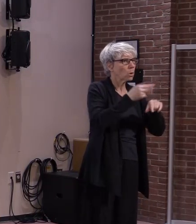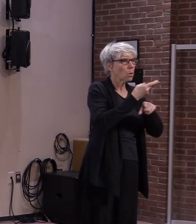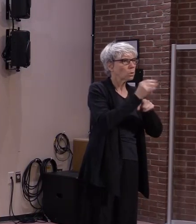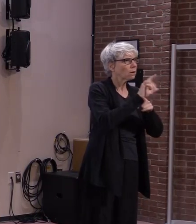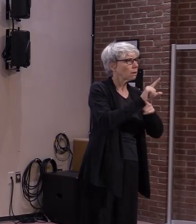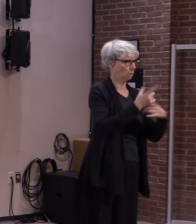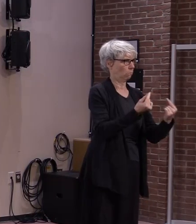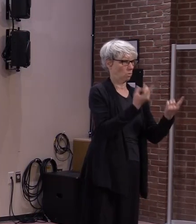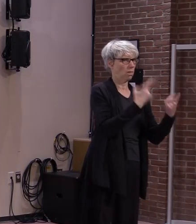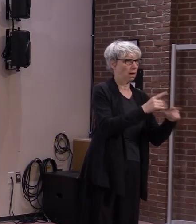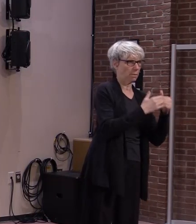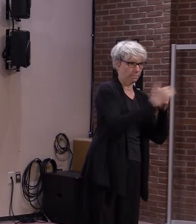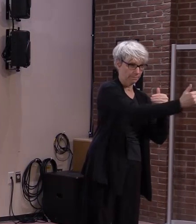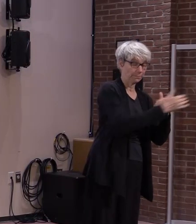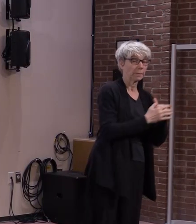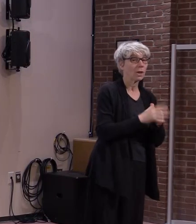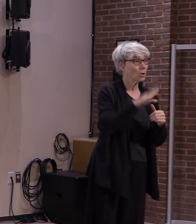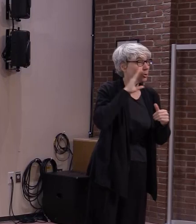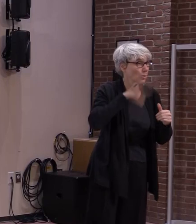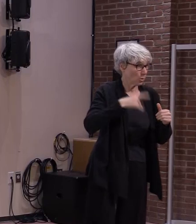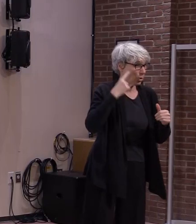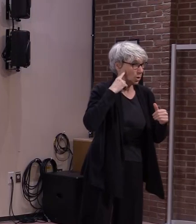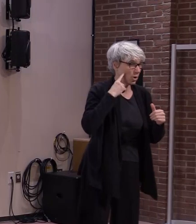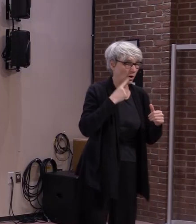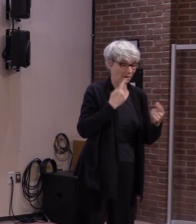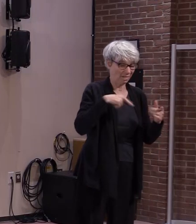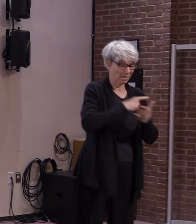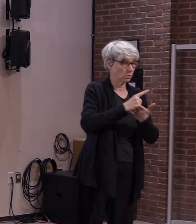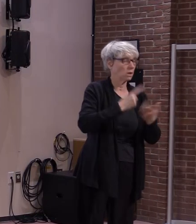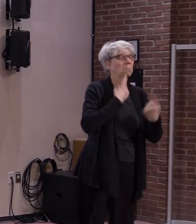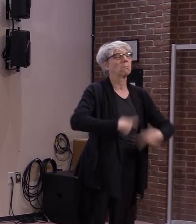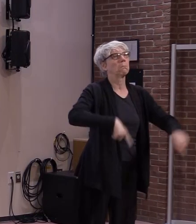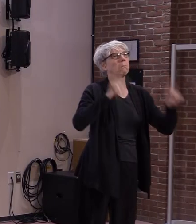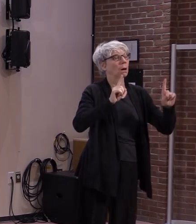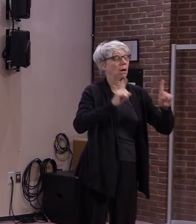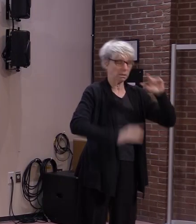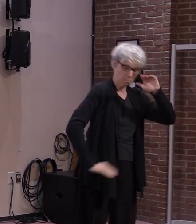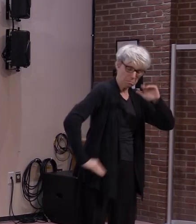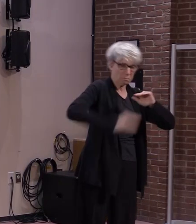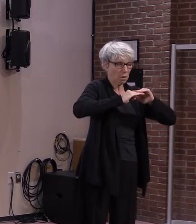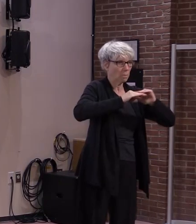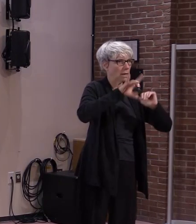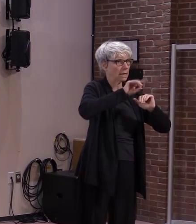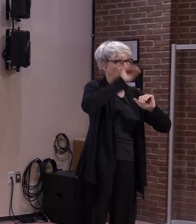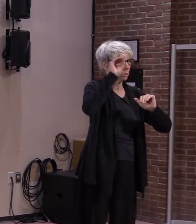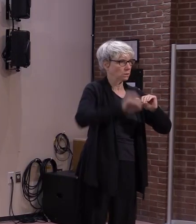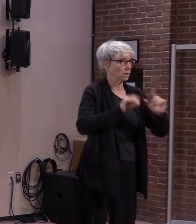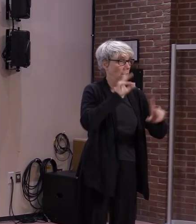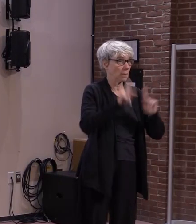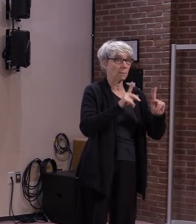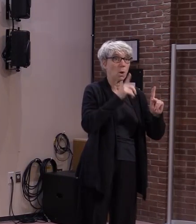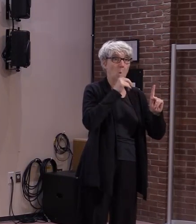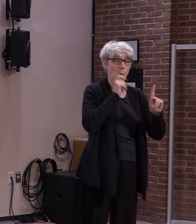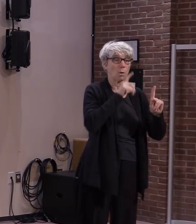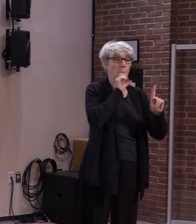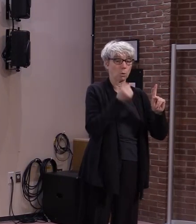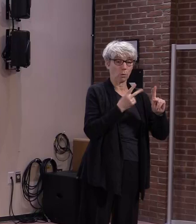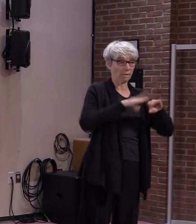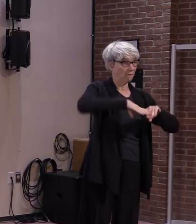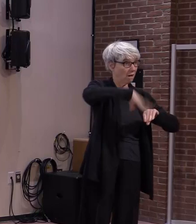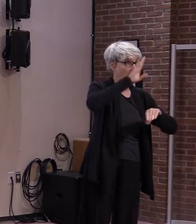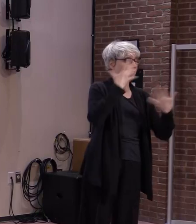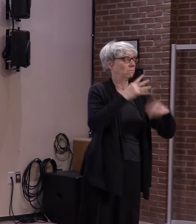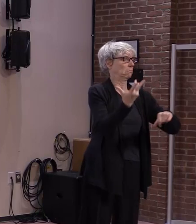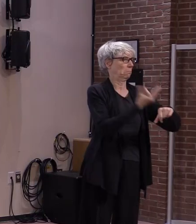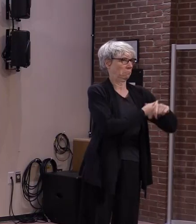long awaited goal. 80% of eligible Vermonters have been vaccinated against the COVID-19 virus. As of this